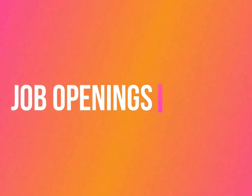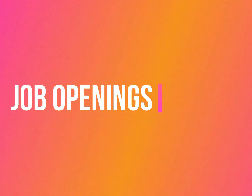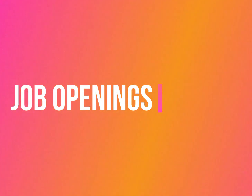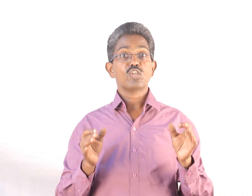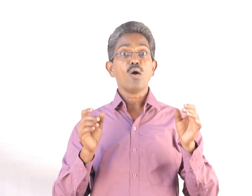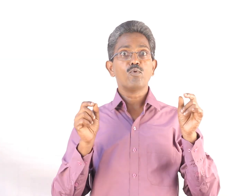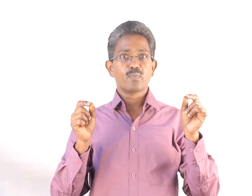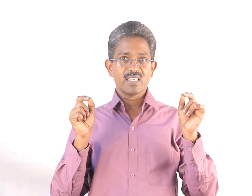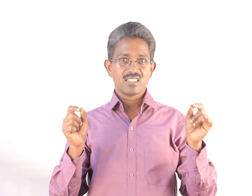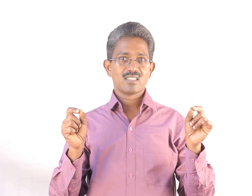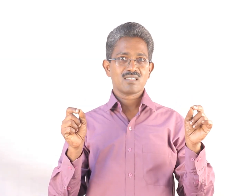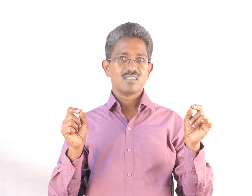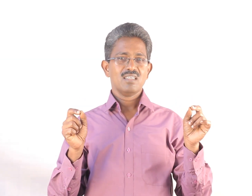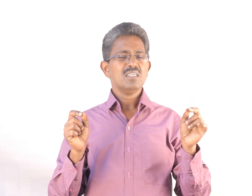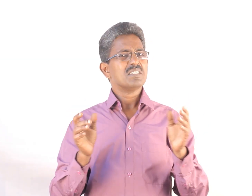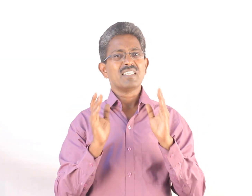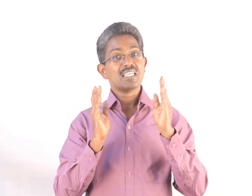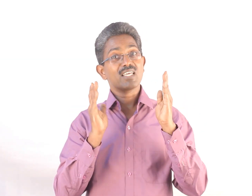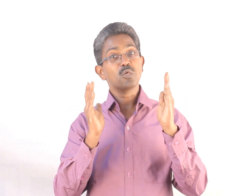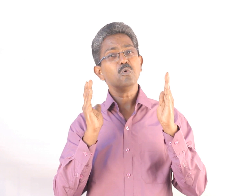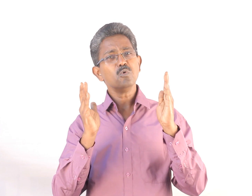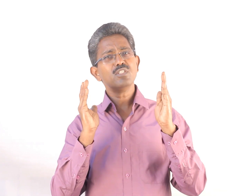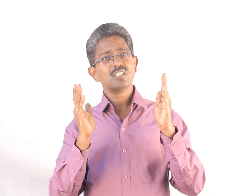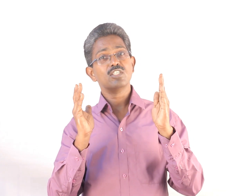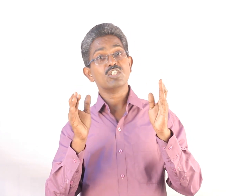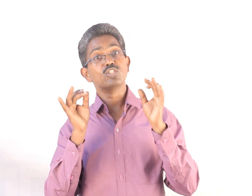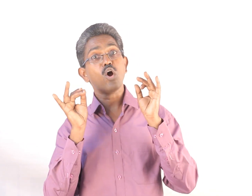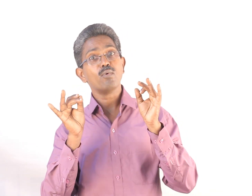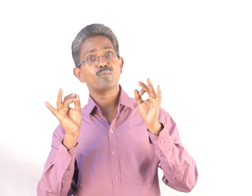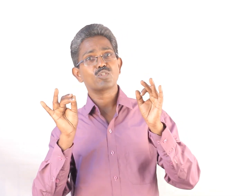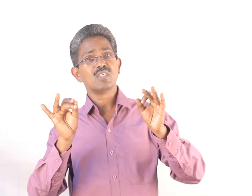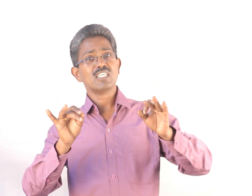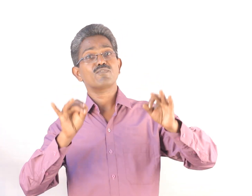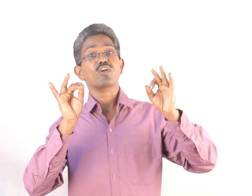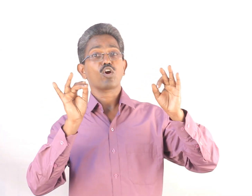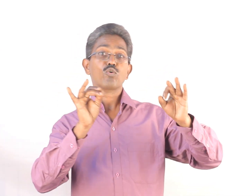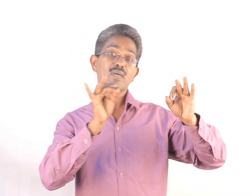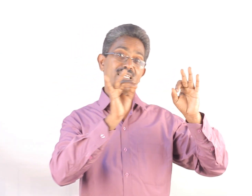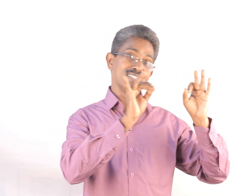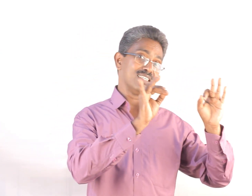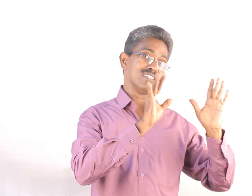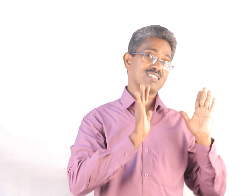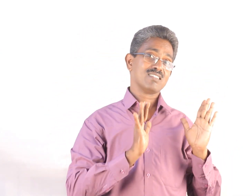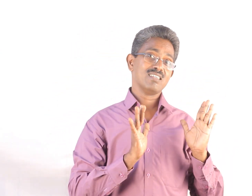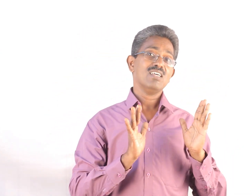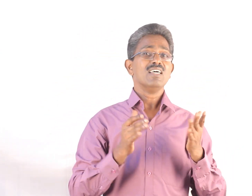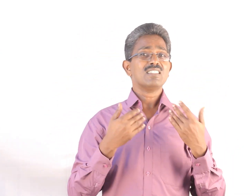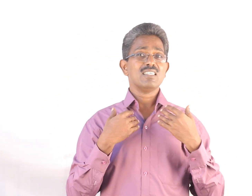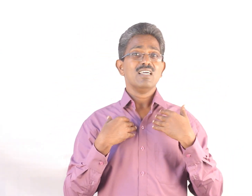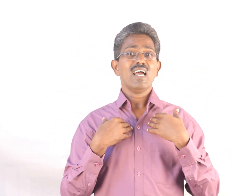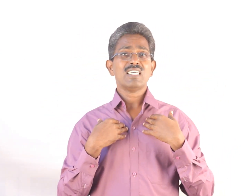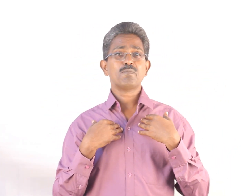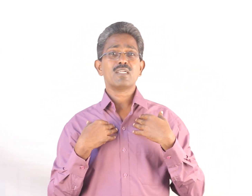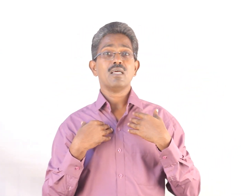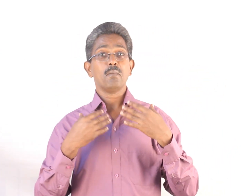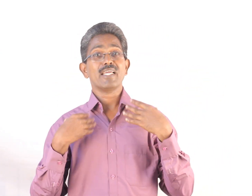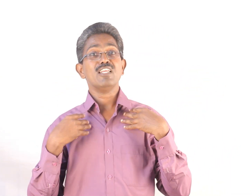Job openings. See, there is a huge job opportunities for automobile engineers. See, as per my